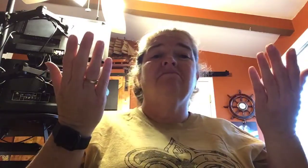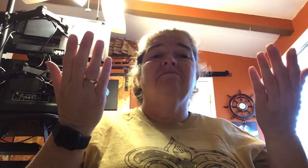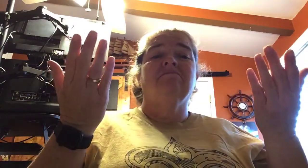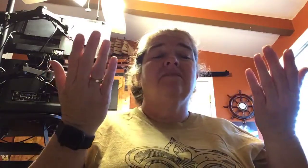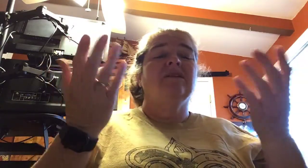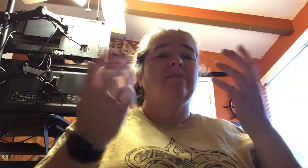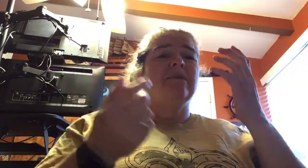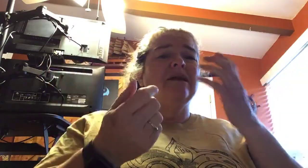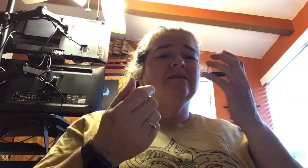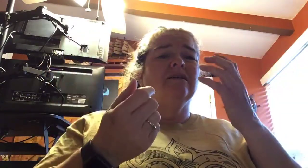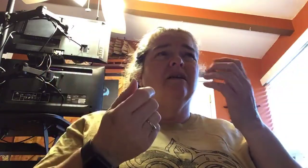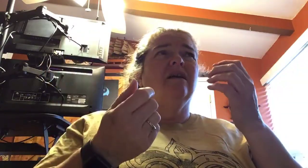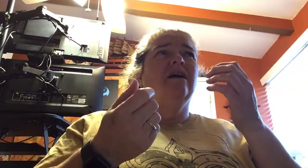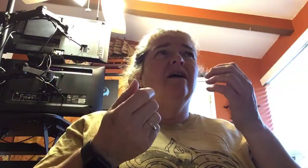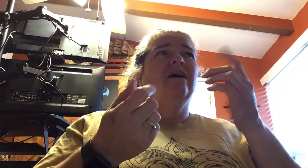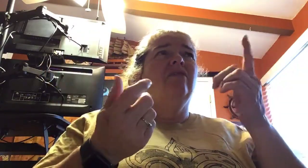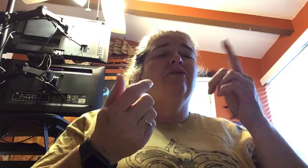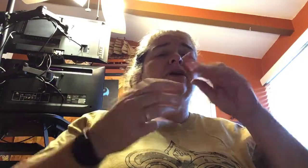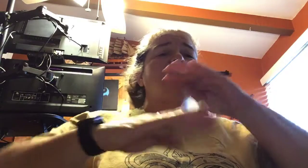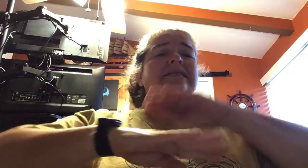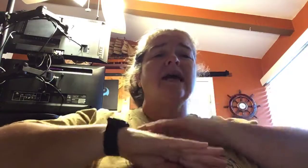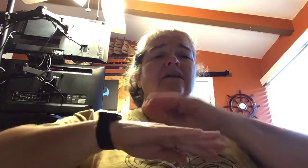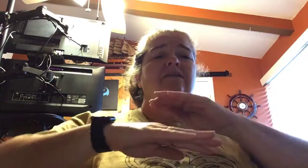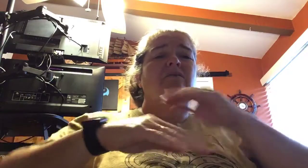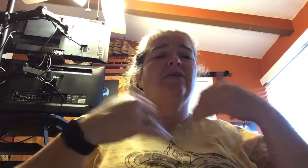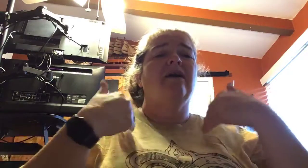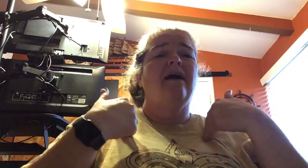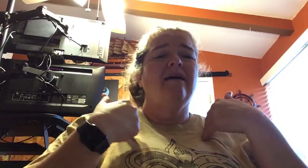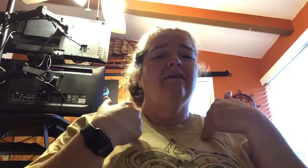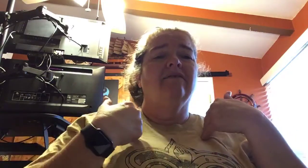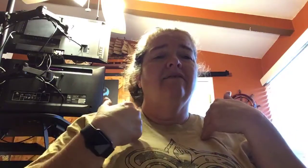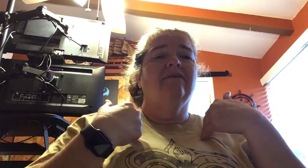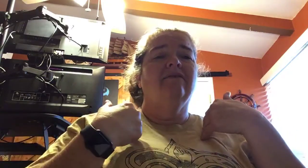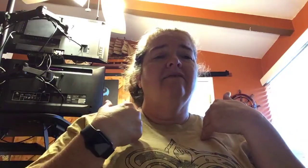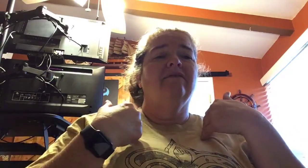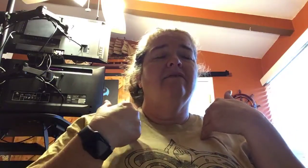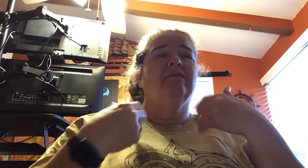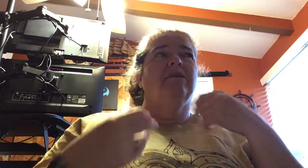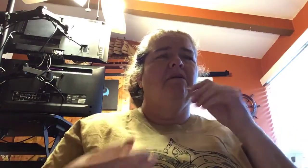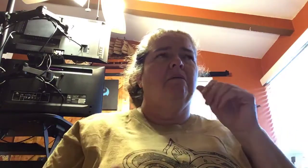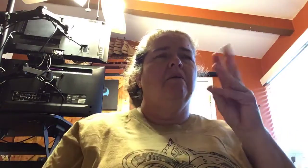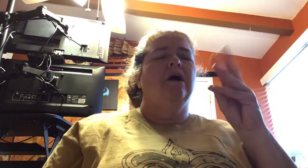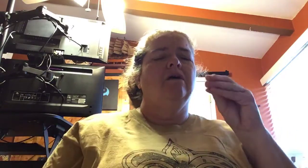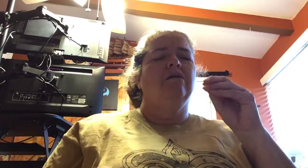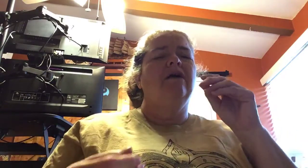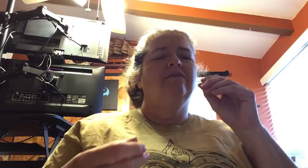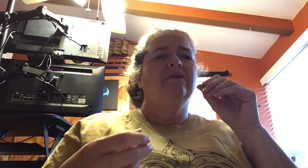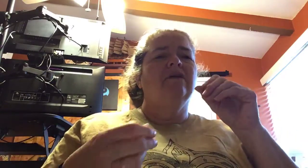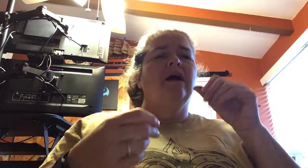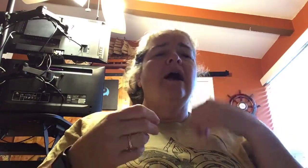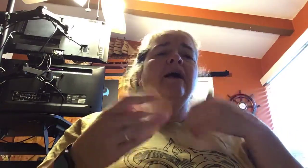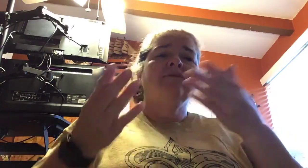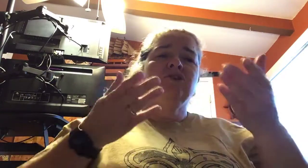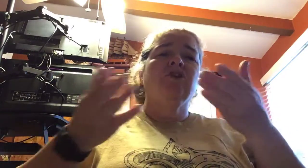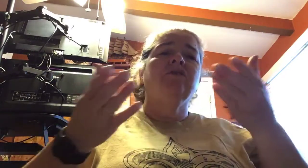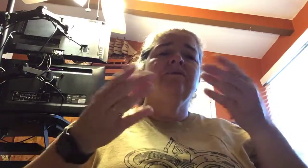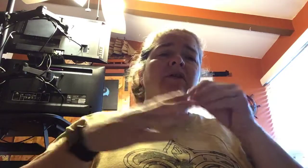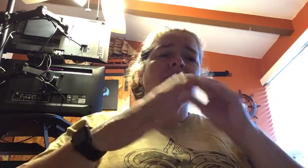It's amazing. They are content that they have. So, I've lived in the